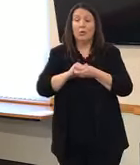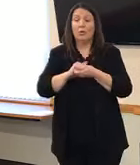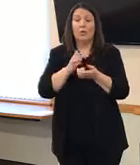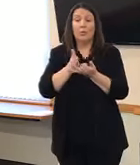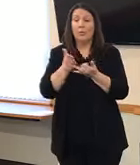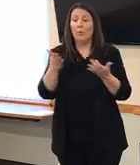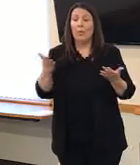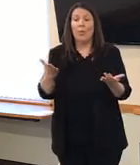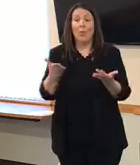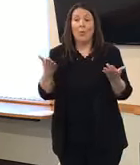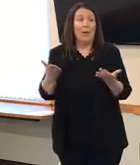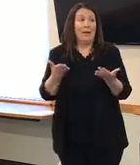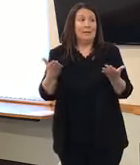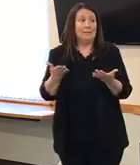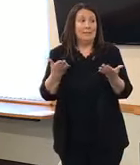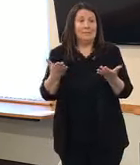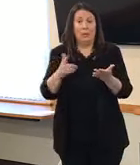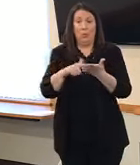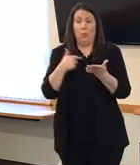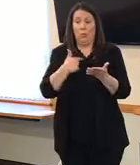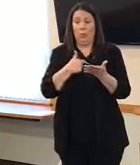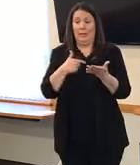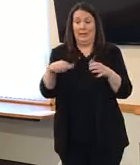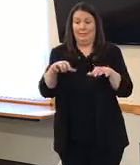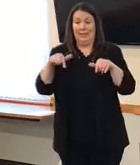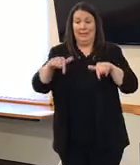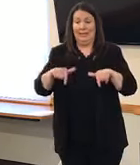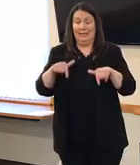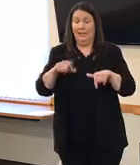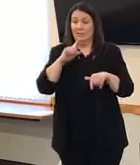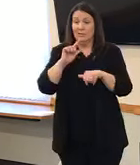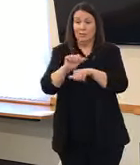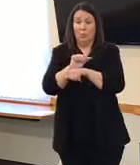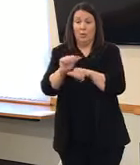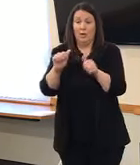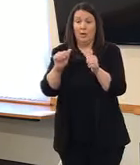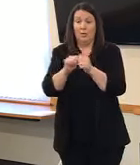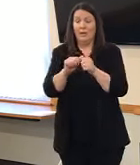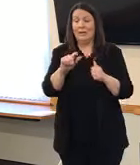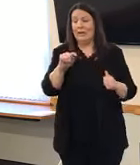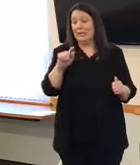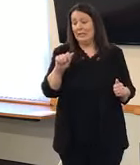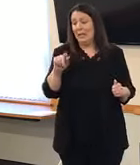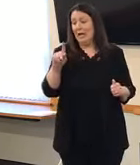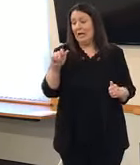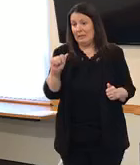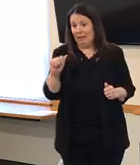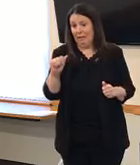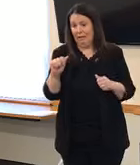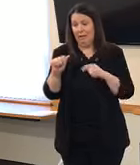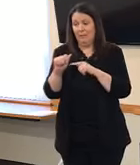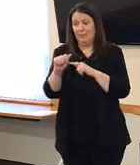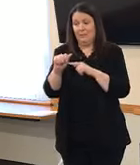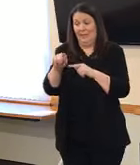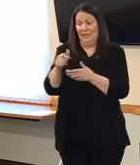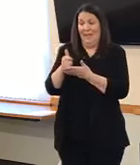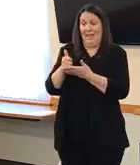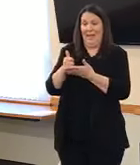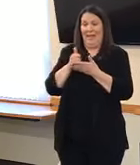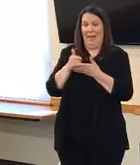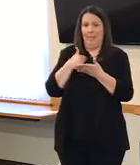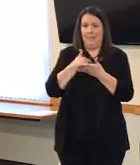entire emergency operations that we've done here locally in Peoria has been working with TADA that's helped us bridge